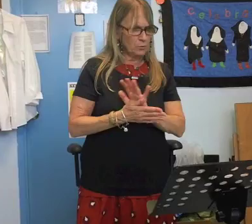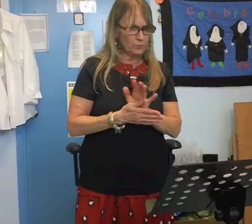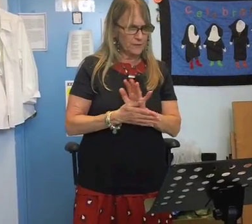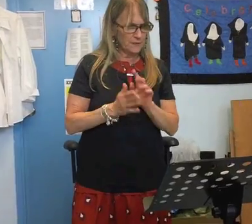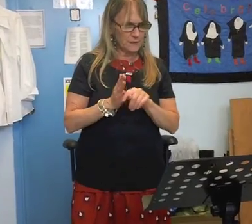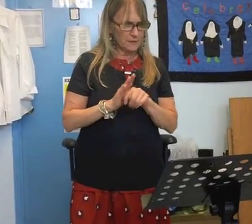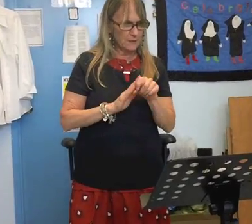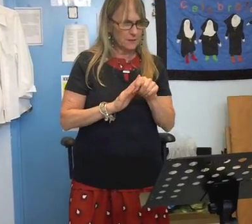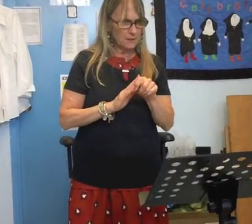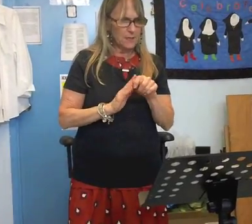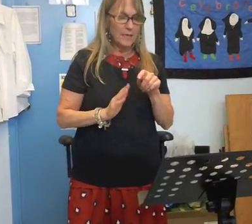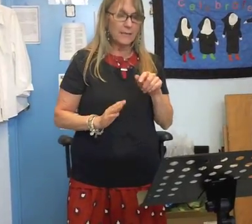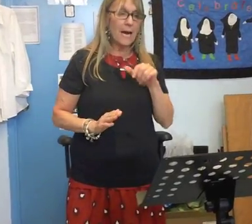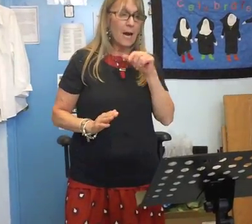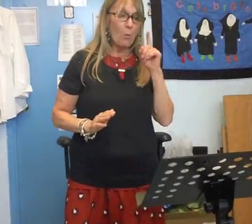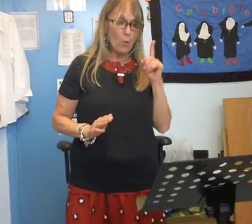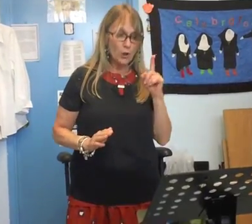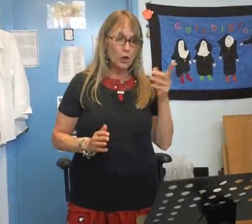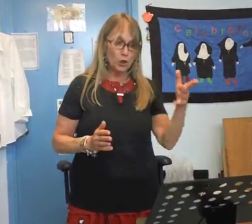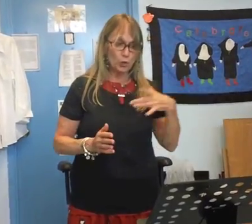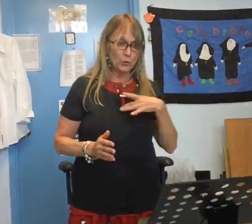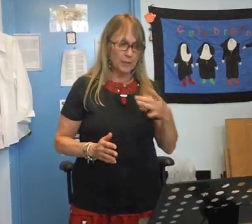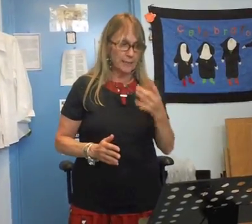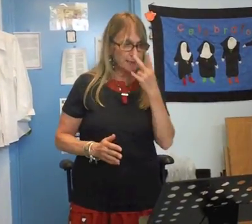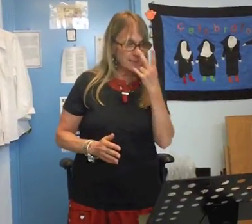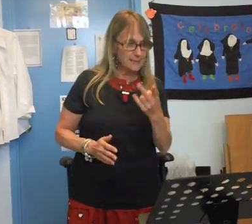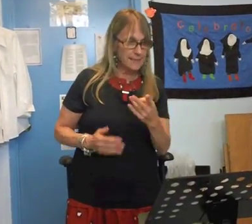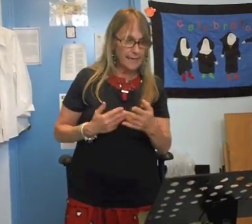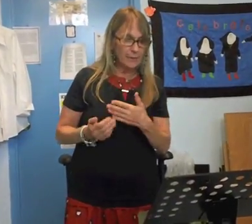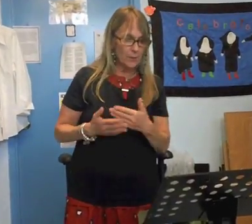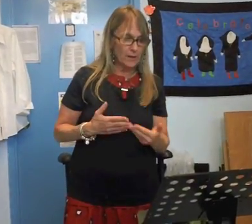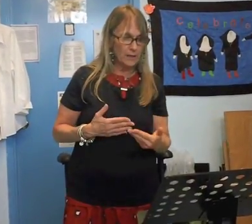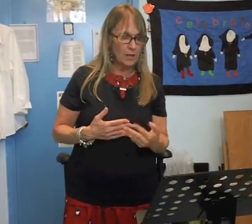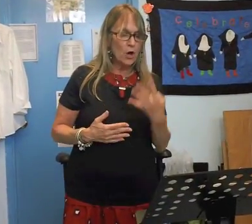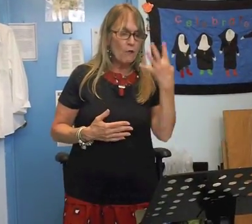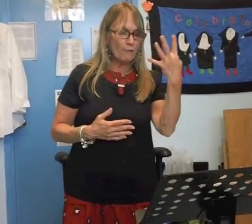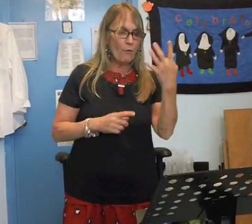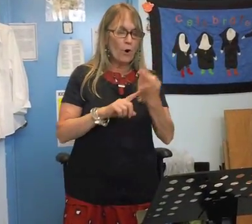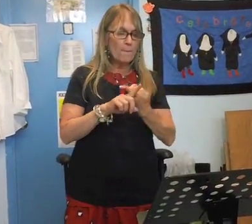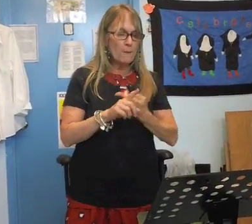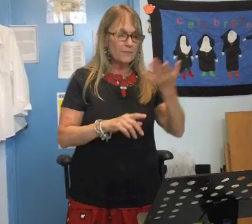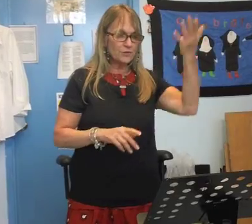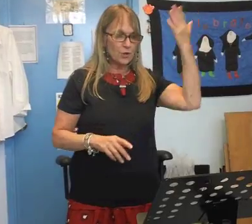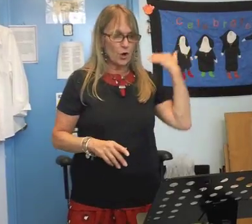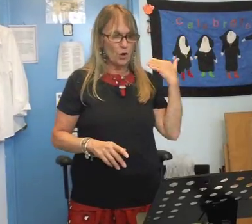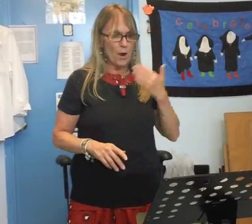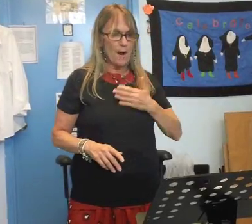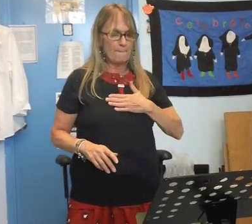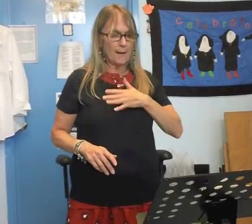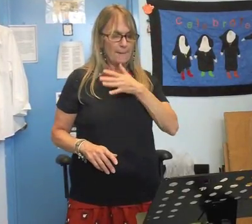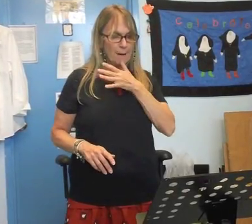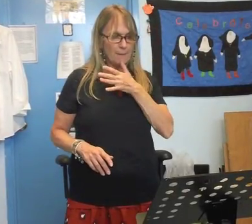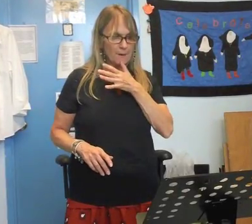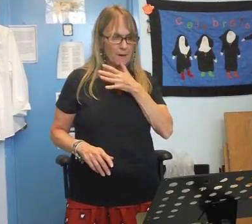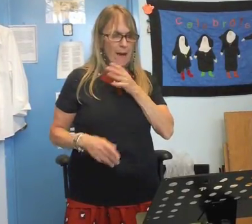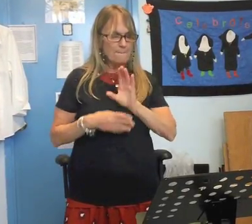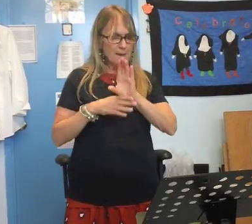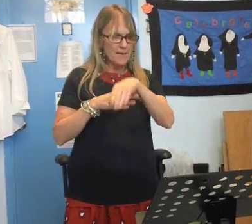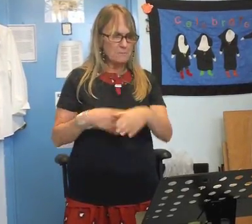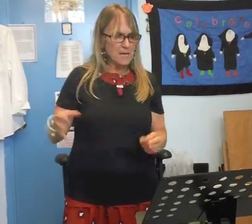movie Tuck this Tuck not one you would like to see anyway four months ago my mama made me